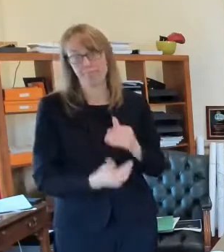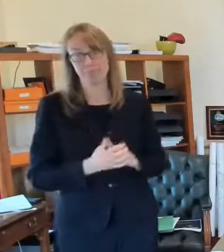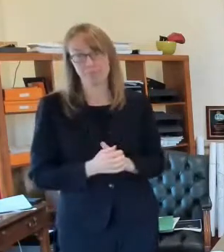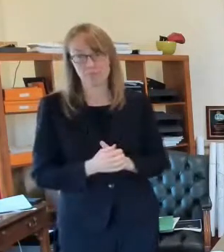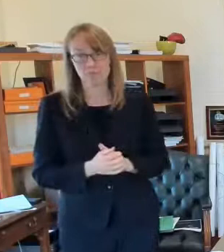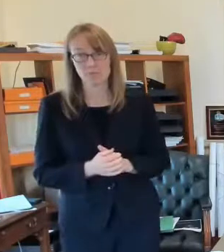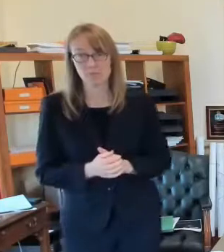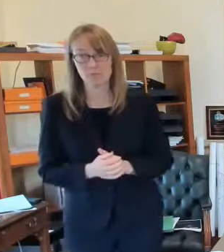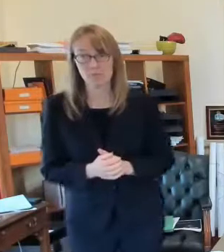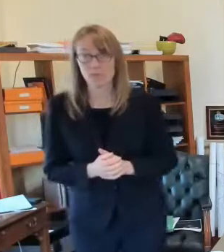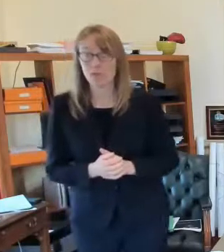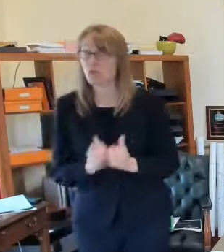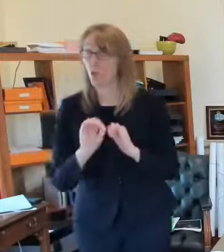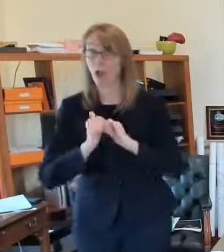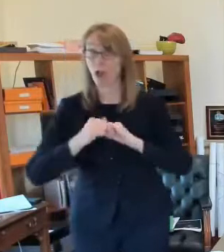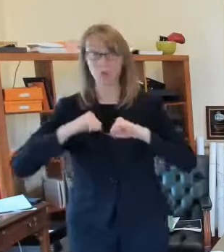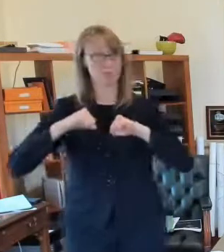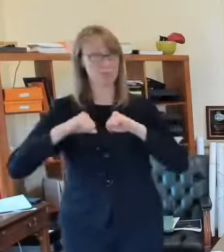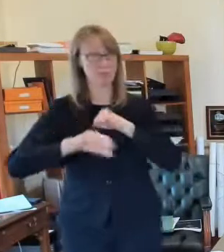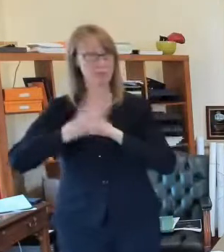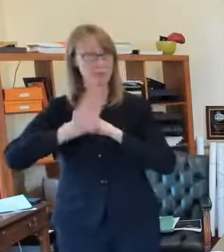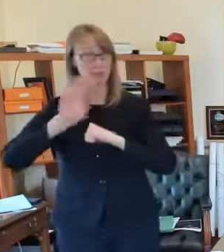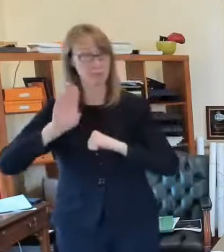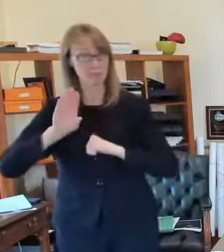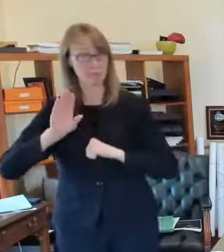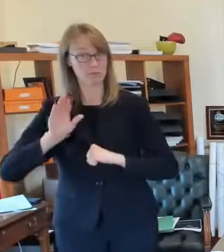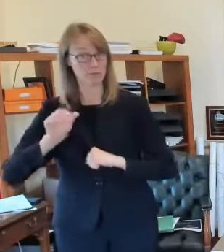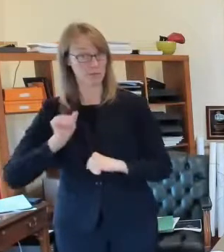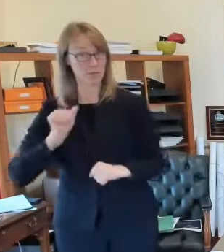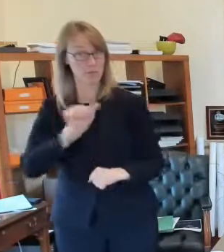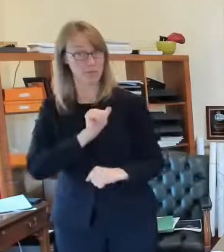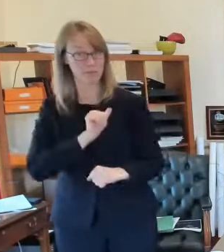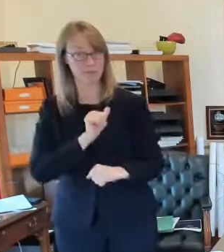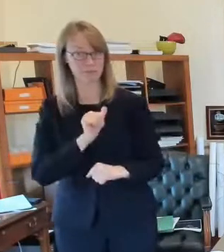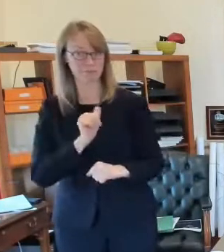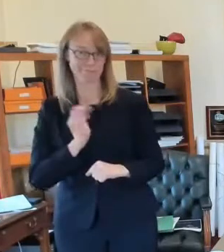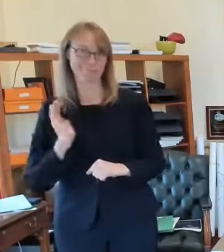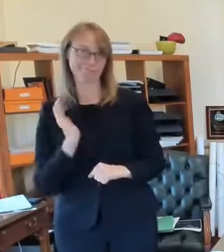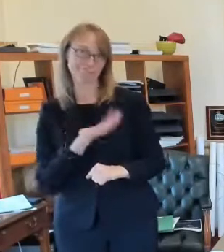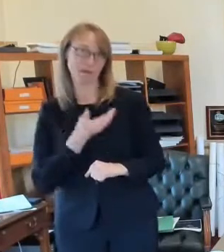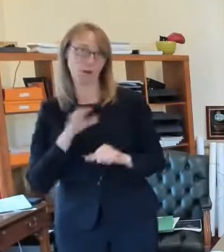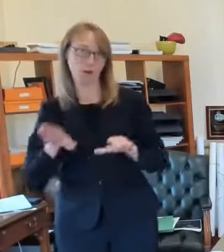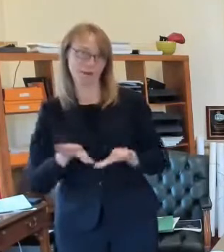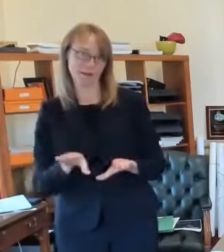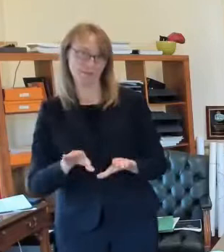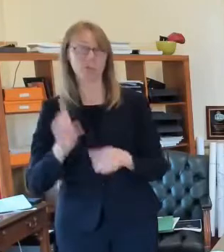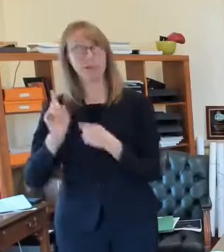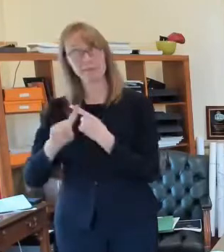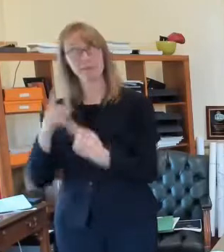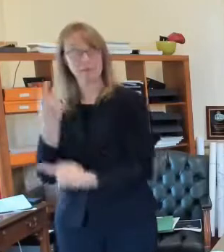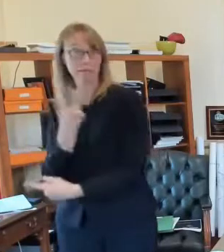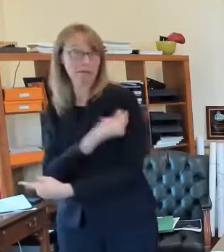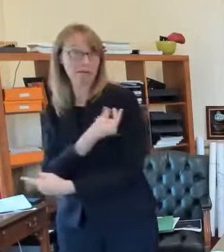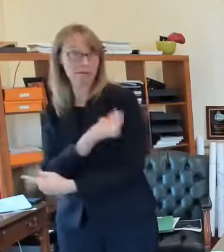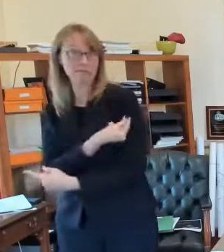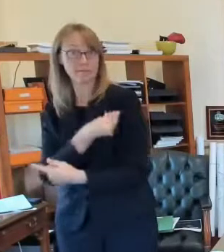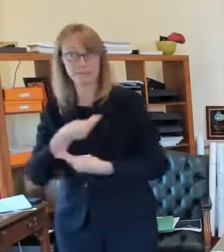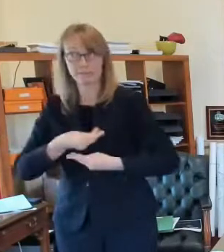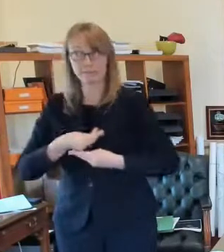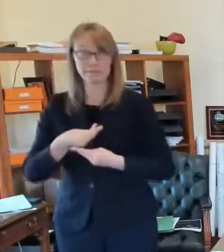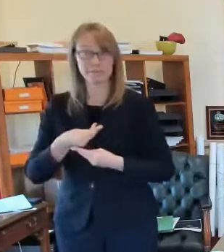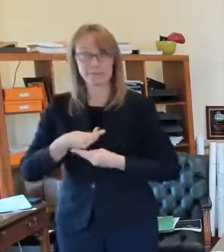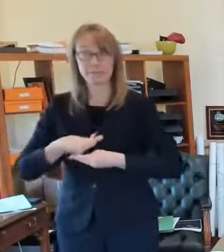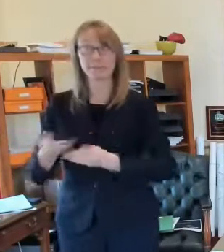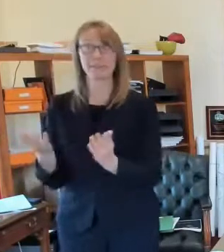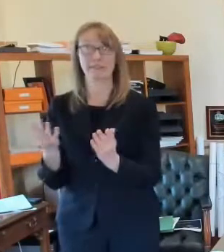that can protect us is our own behavior so you all you all know that i'm sure you're tired of hearing me say it